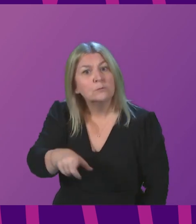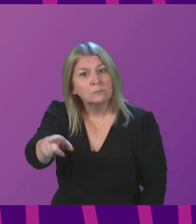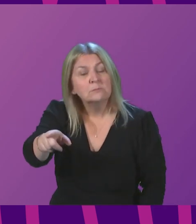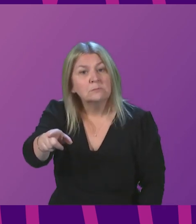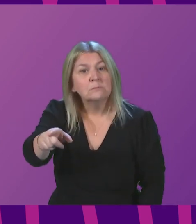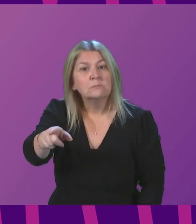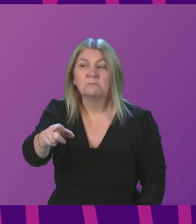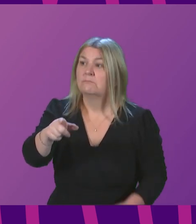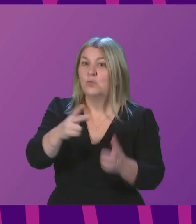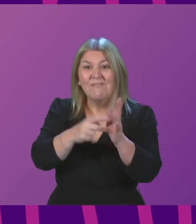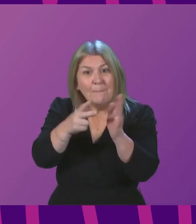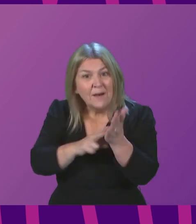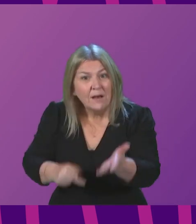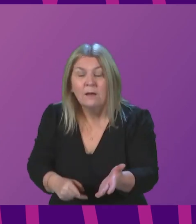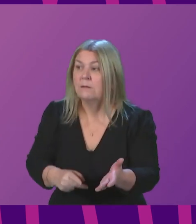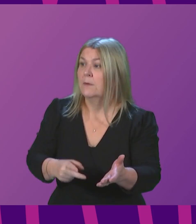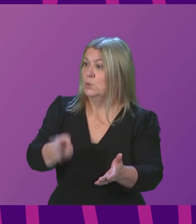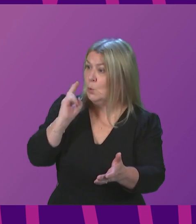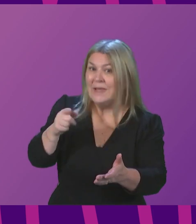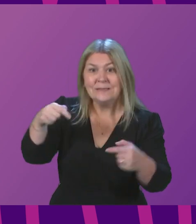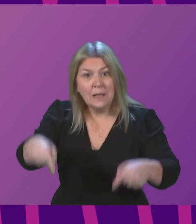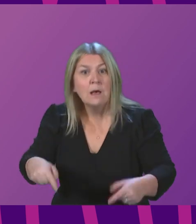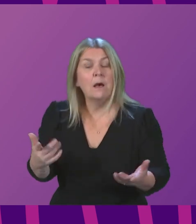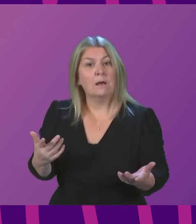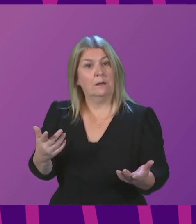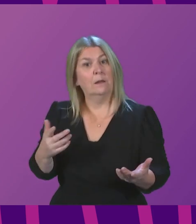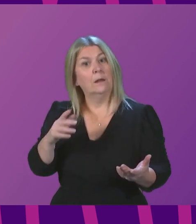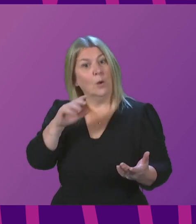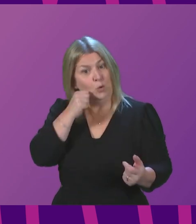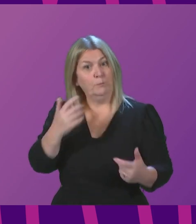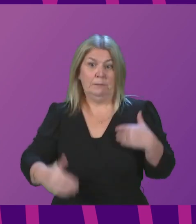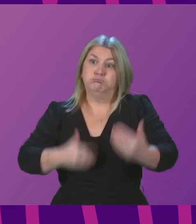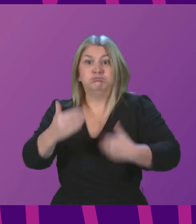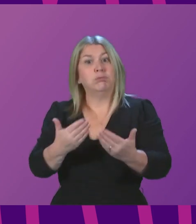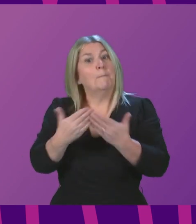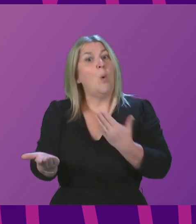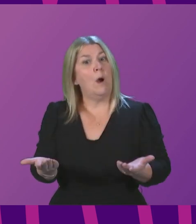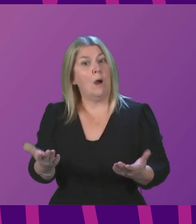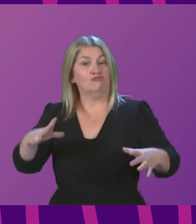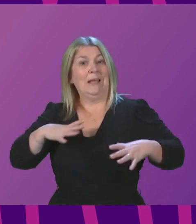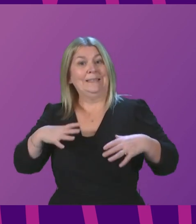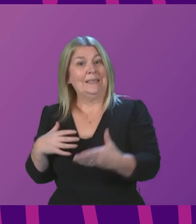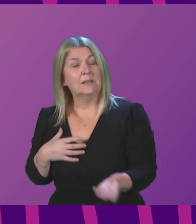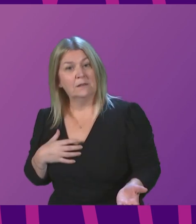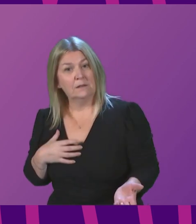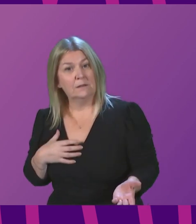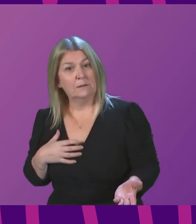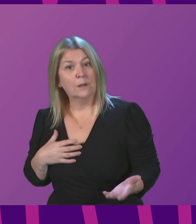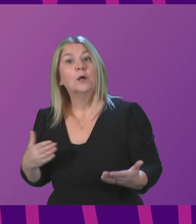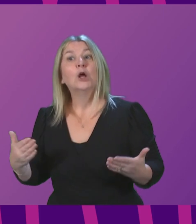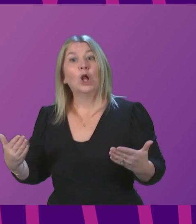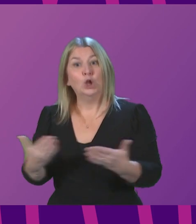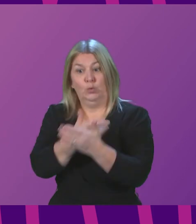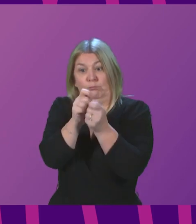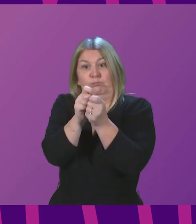November, at FMQs two weeks ago, we would be further along the road than we are at the moment. And although the new variant has